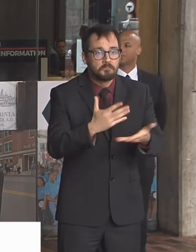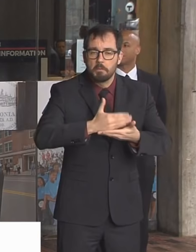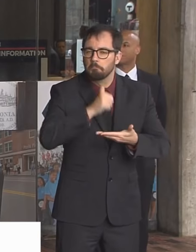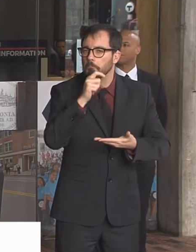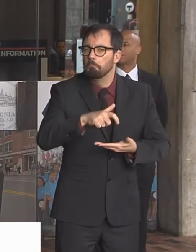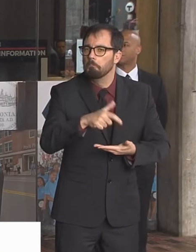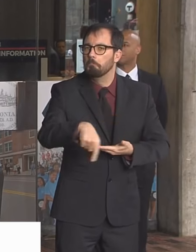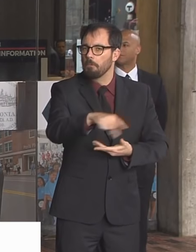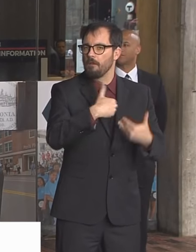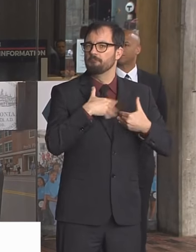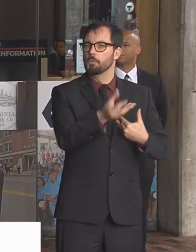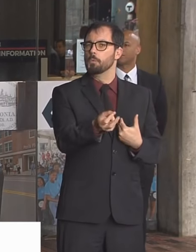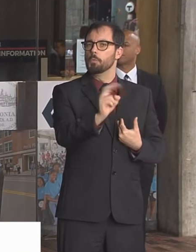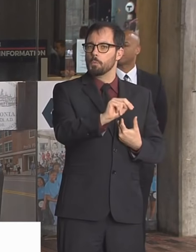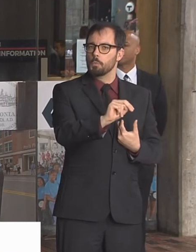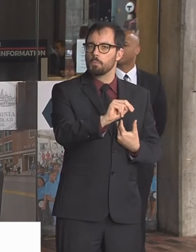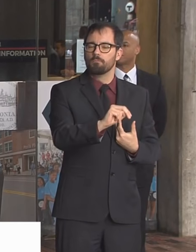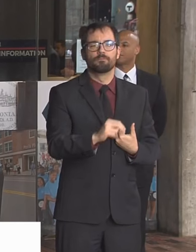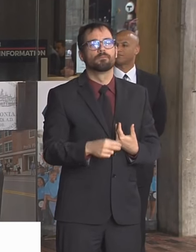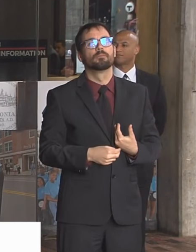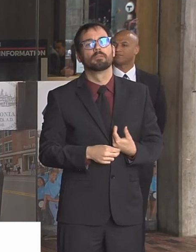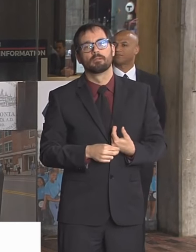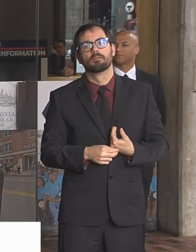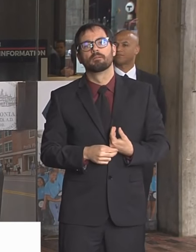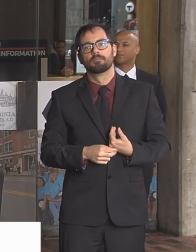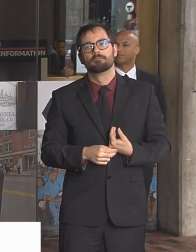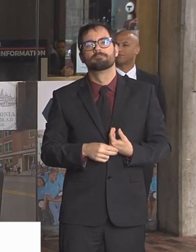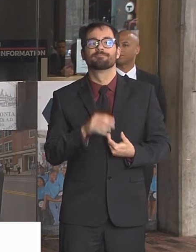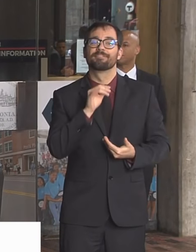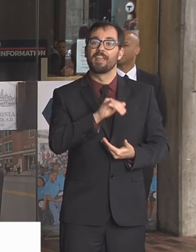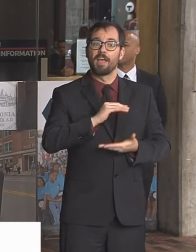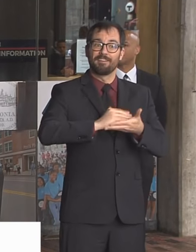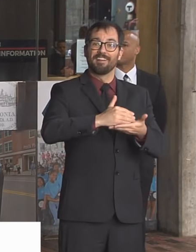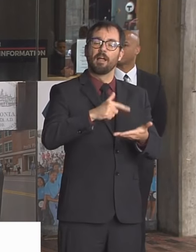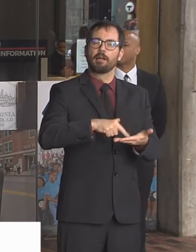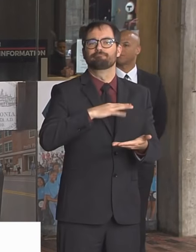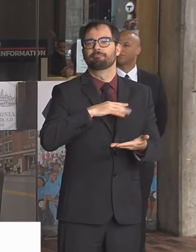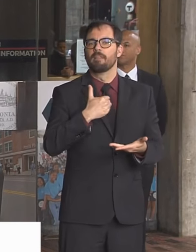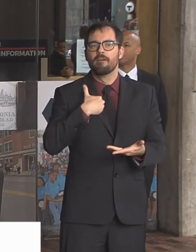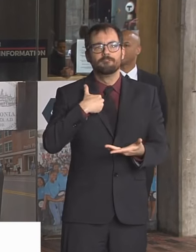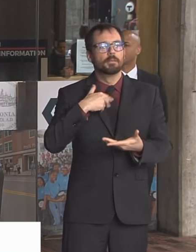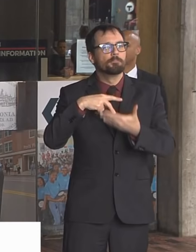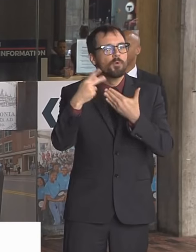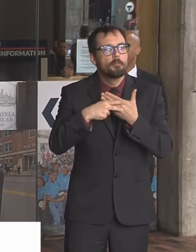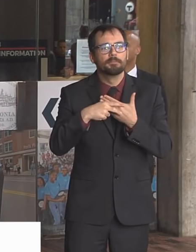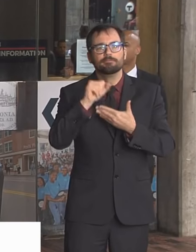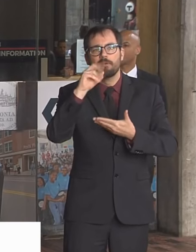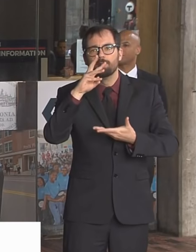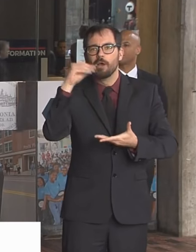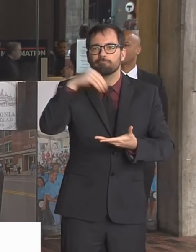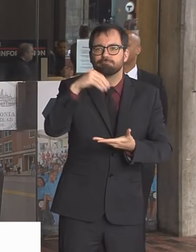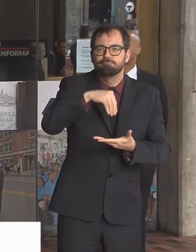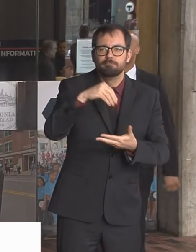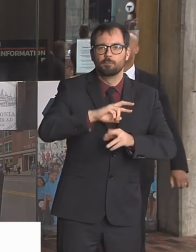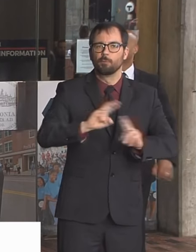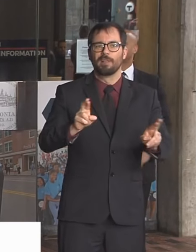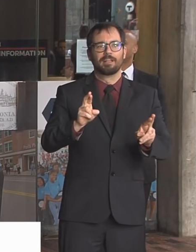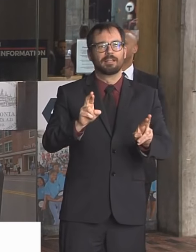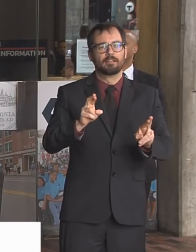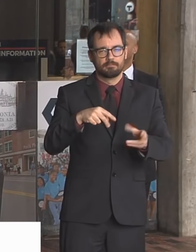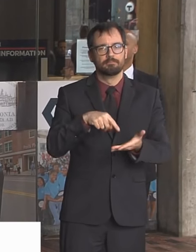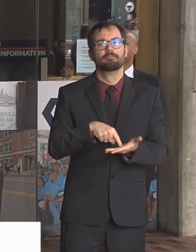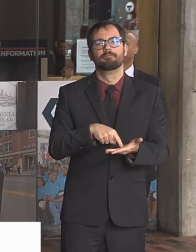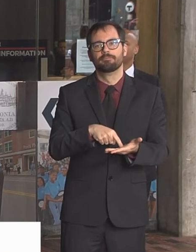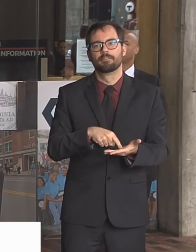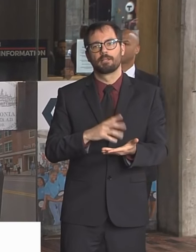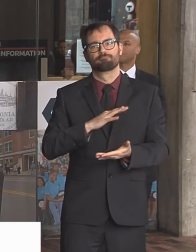virus continues and as school, as we head into the second week of not having school, by having 19,000 kids and next week